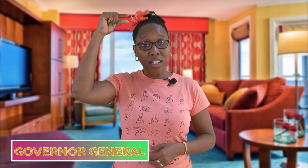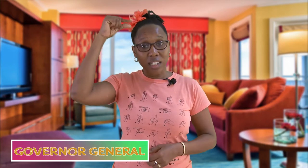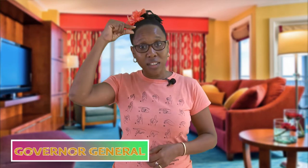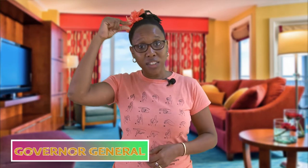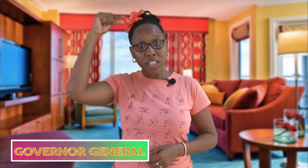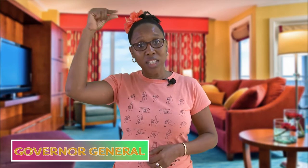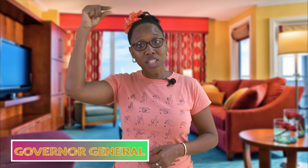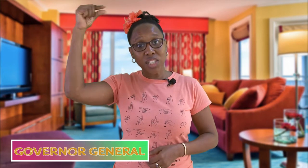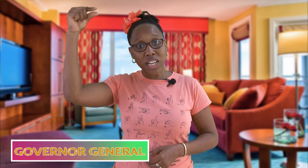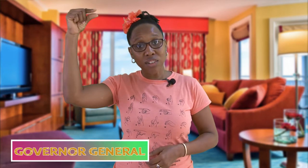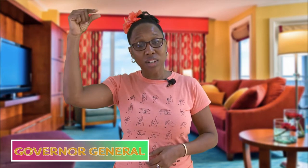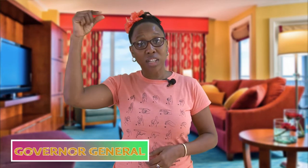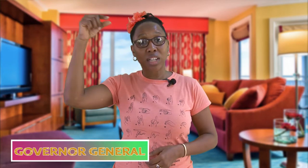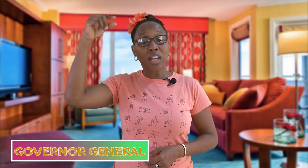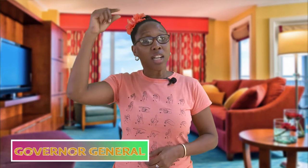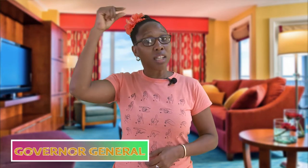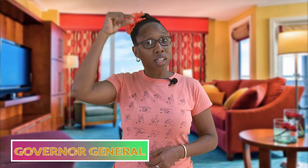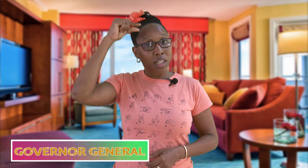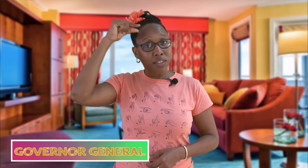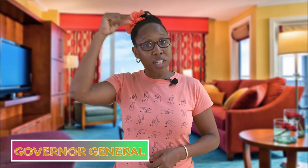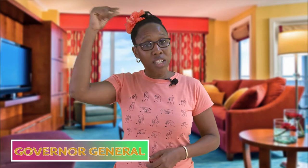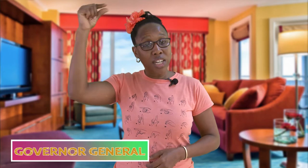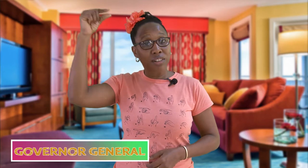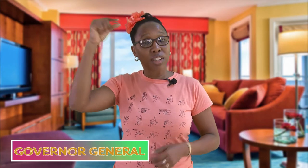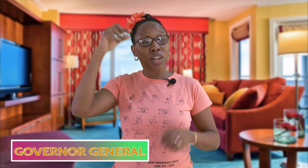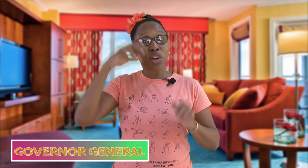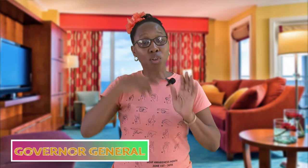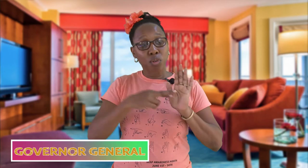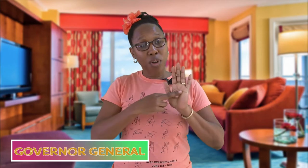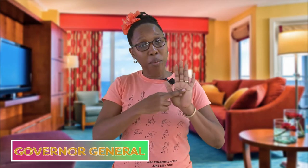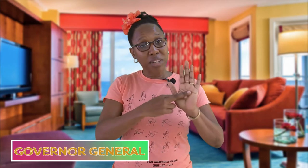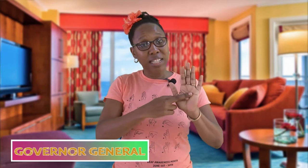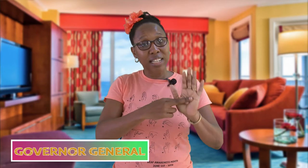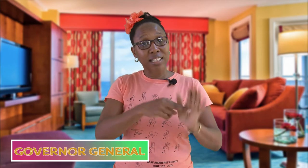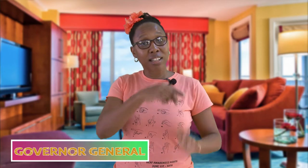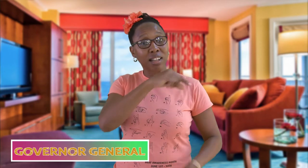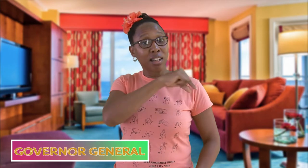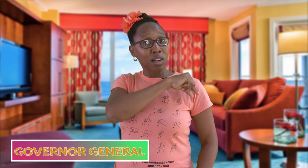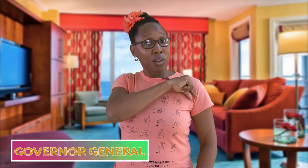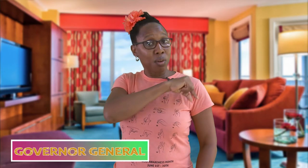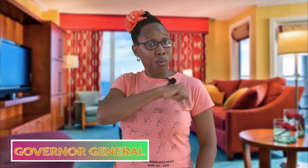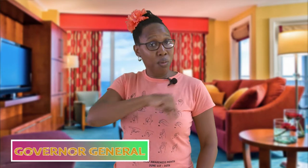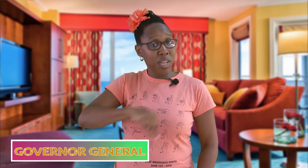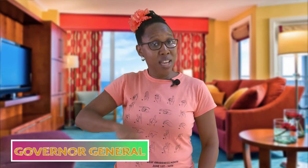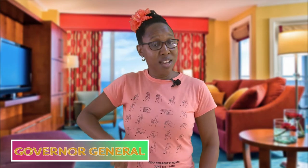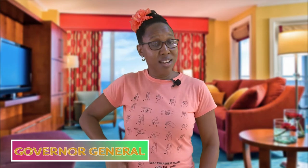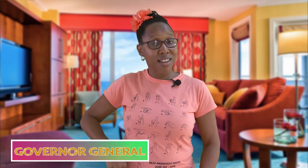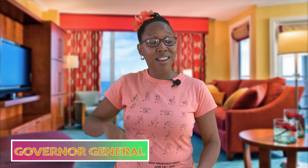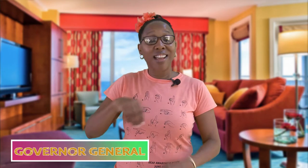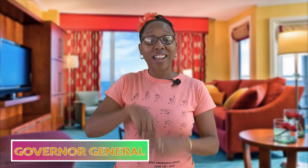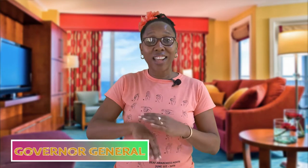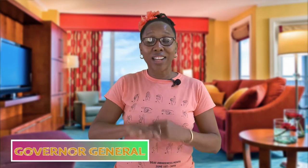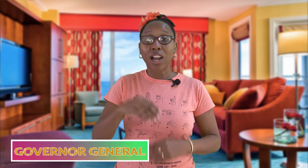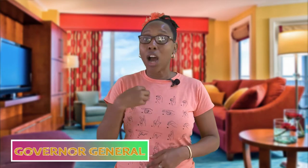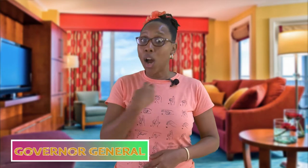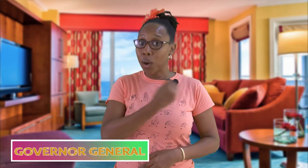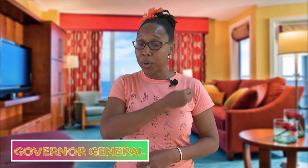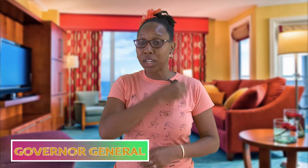governor general the governor general represents the queen in our